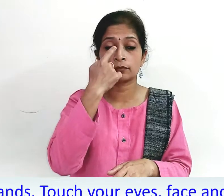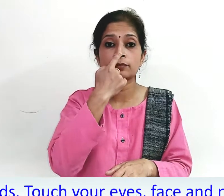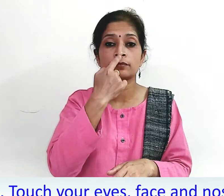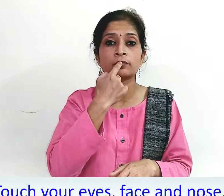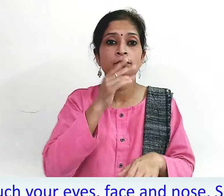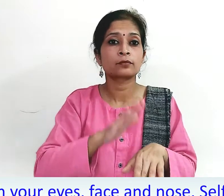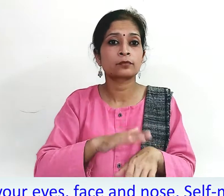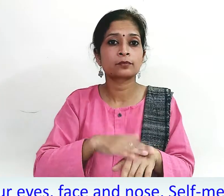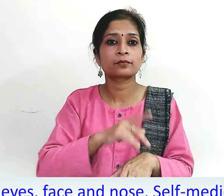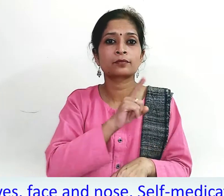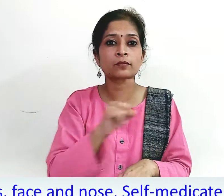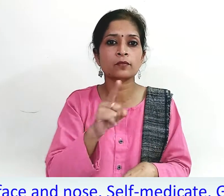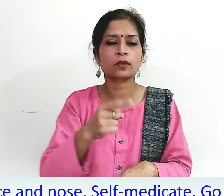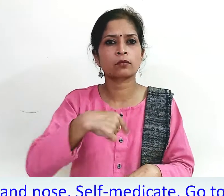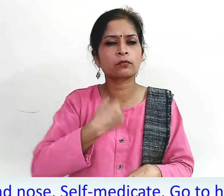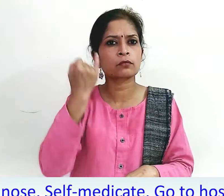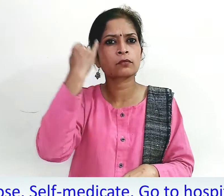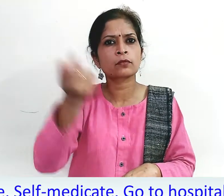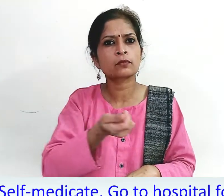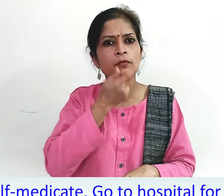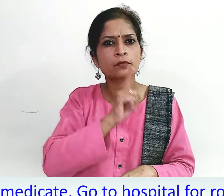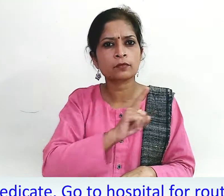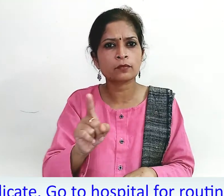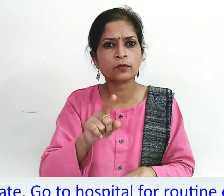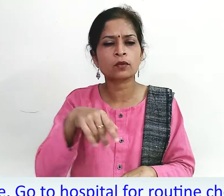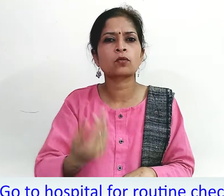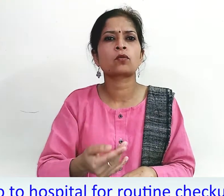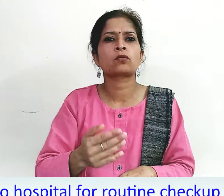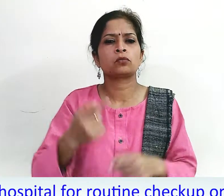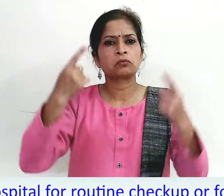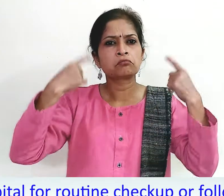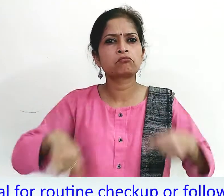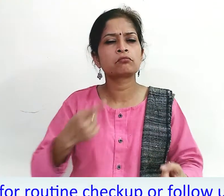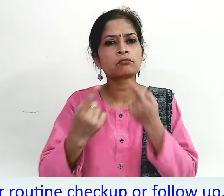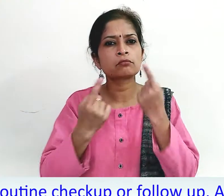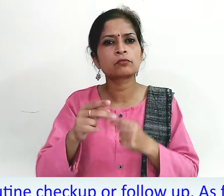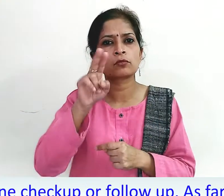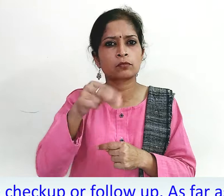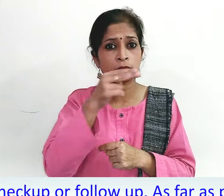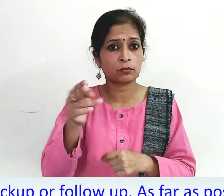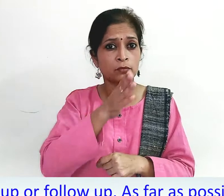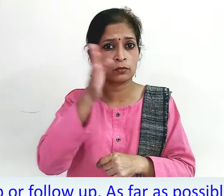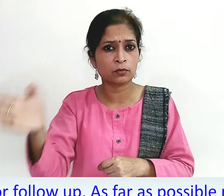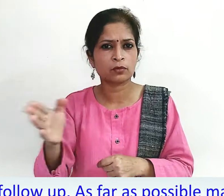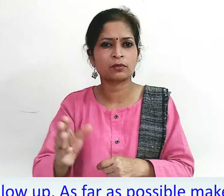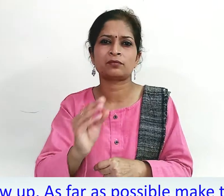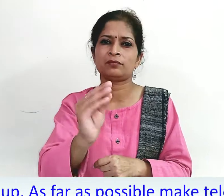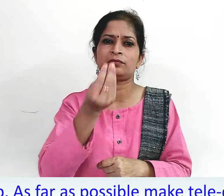nose. Self-medicate. Go to hospital for routine check-up or follow-up. As far as possible,